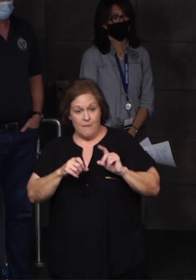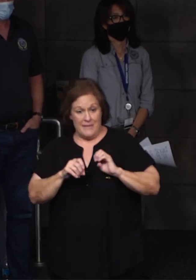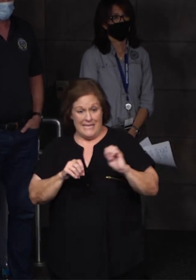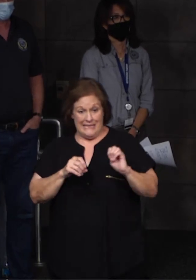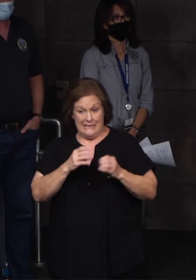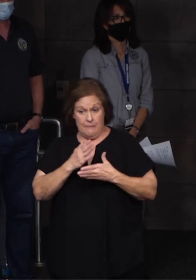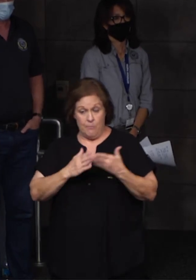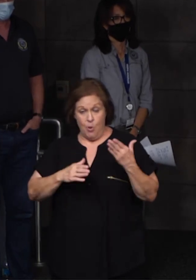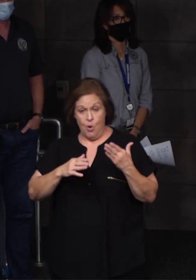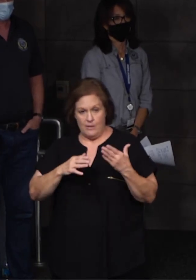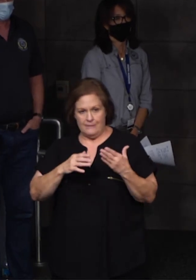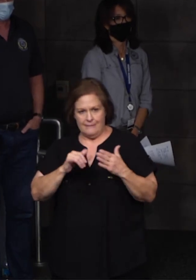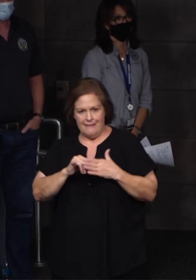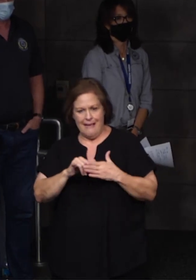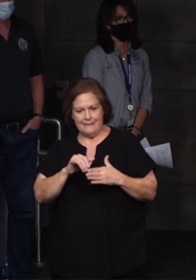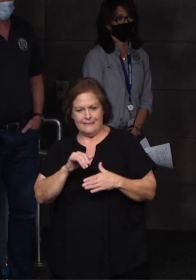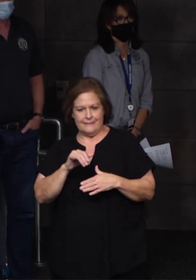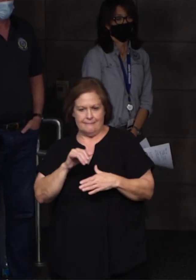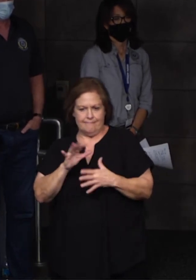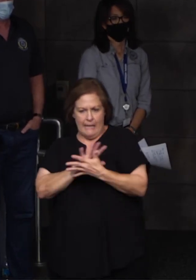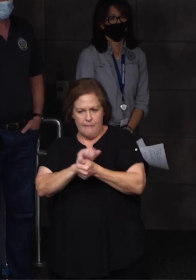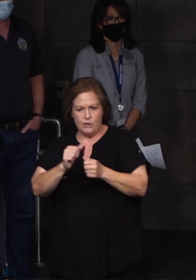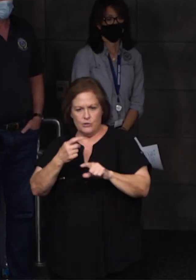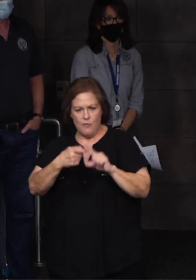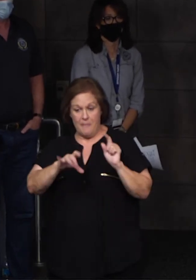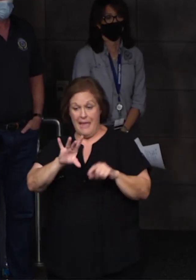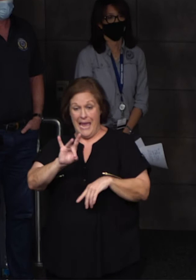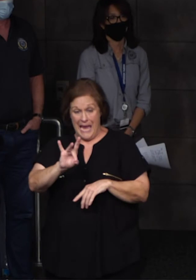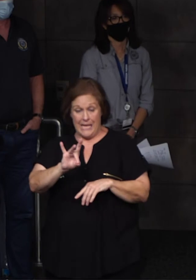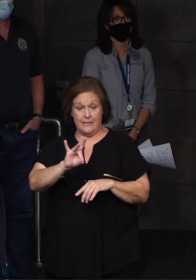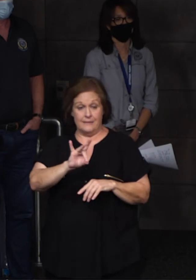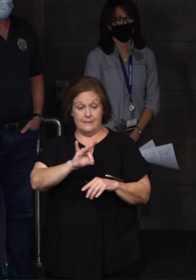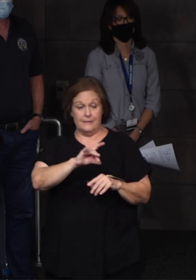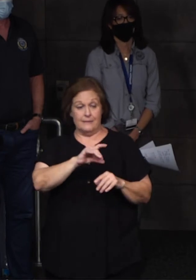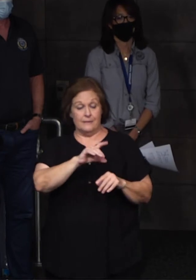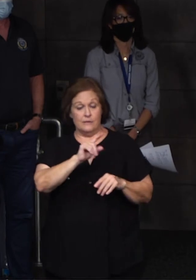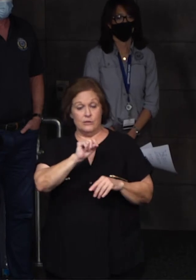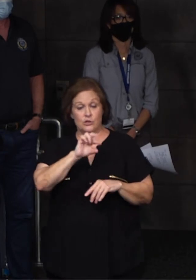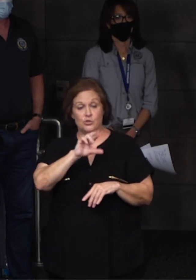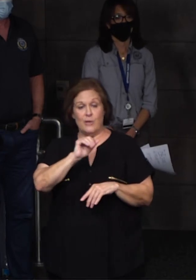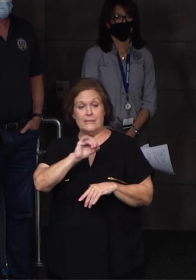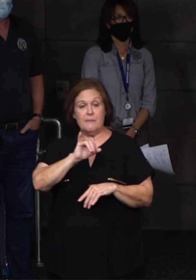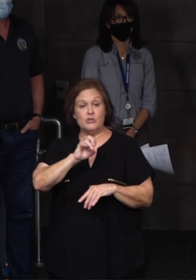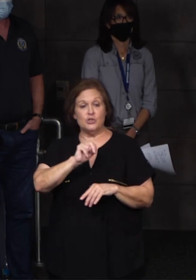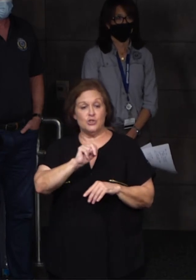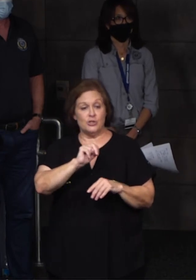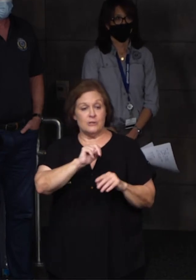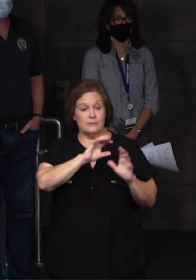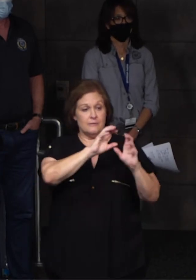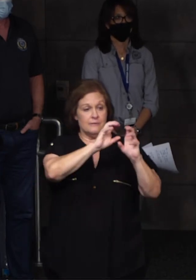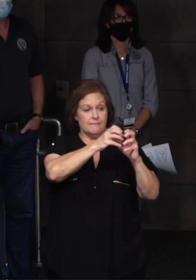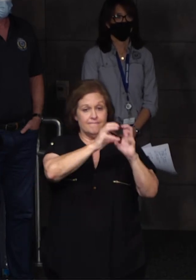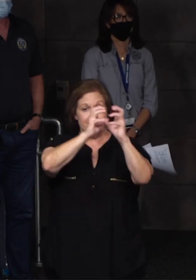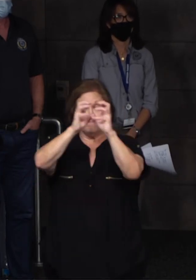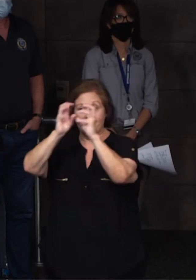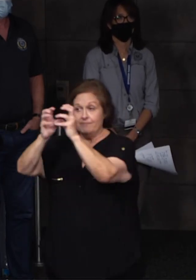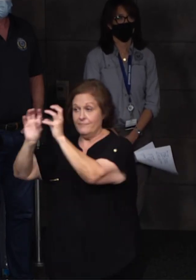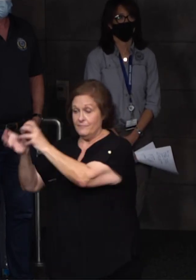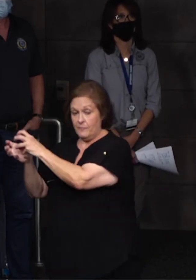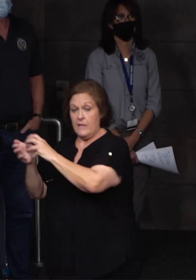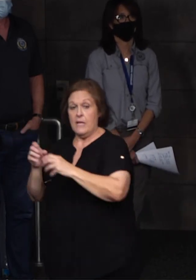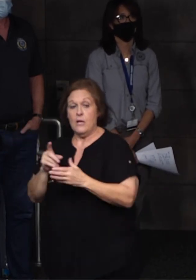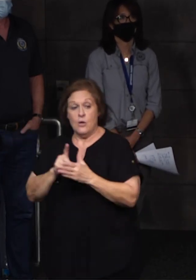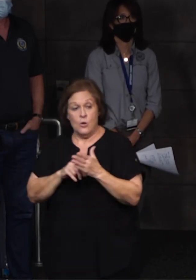had the least damage to our eight transmission lines that come up those three corridors to feed the greater New Orleans area. That is